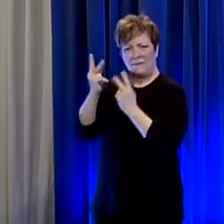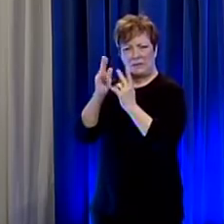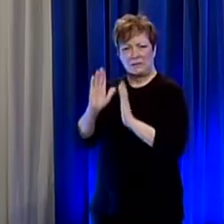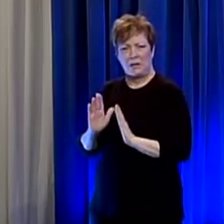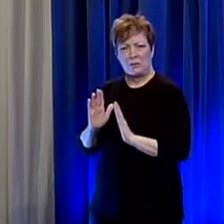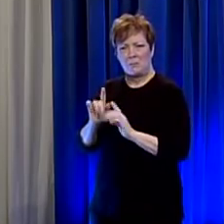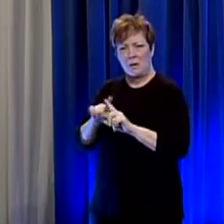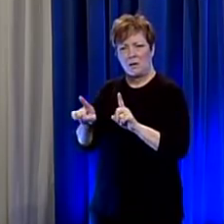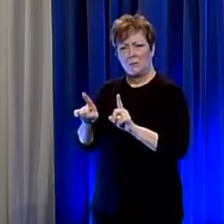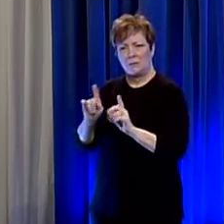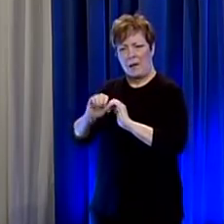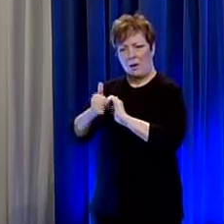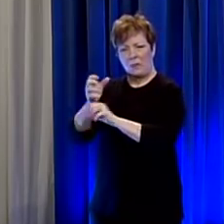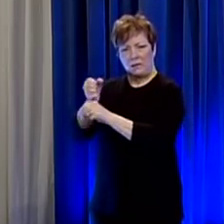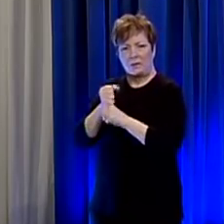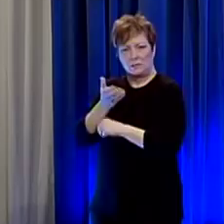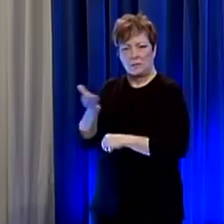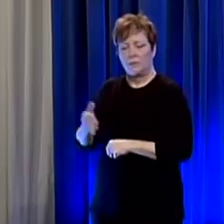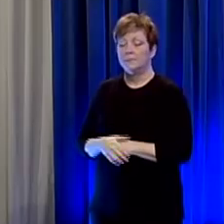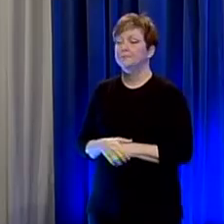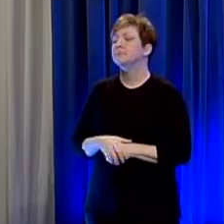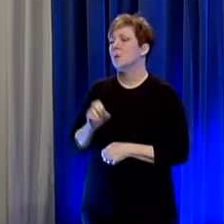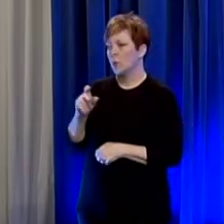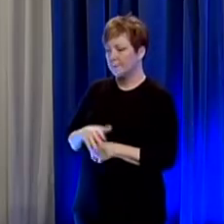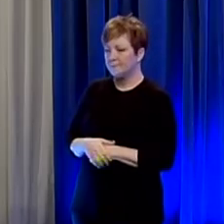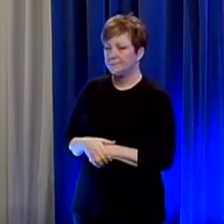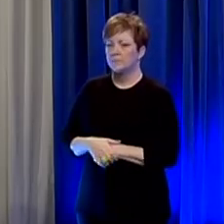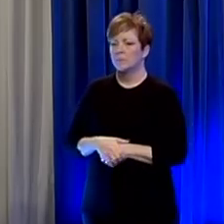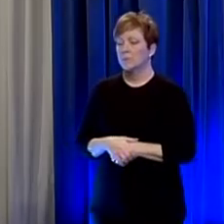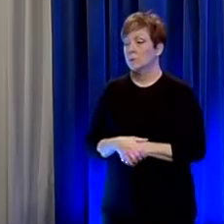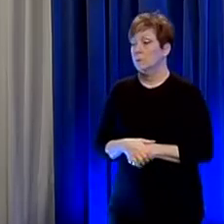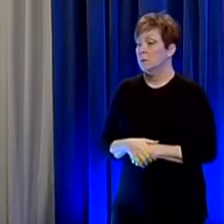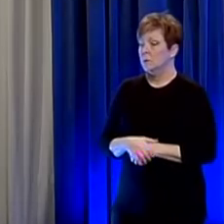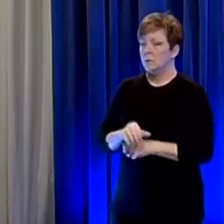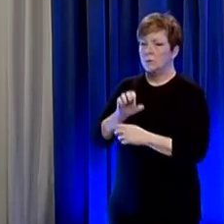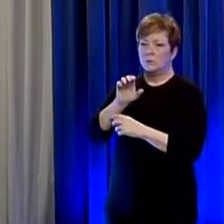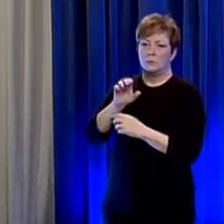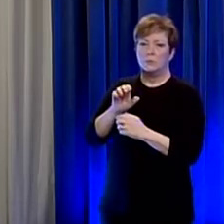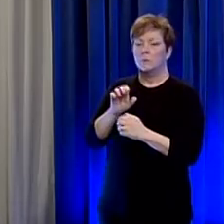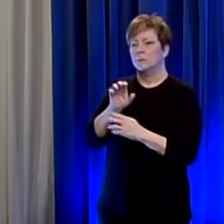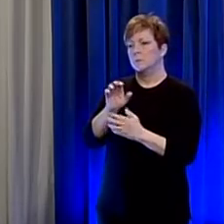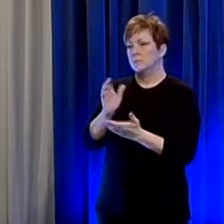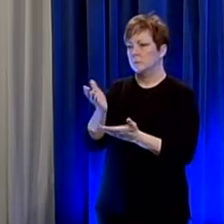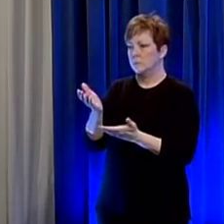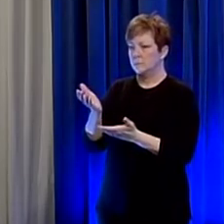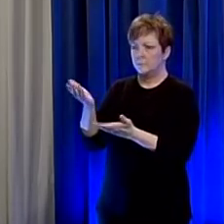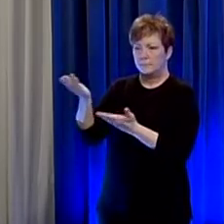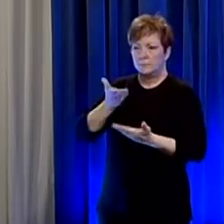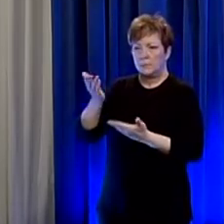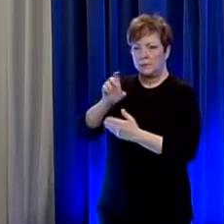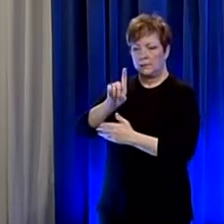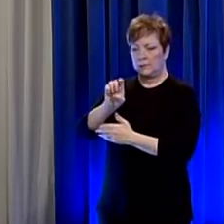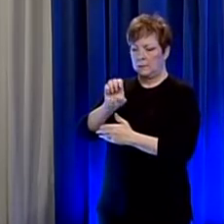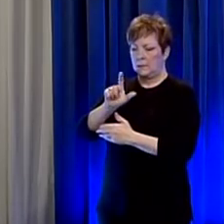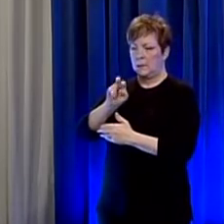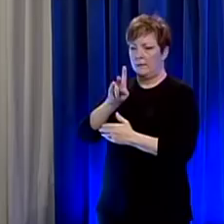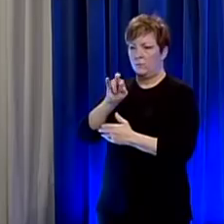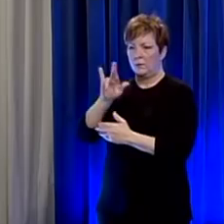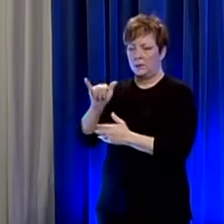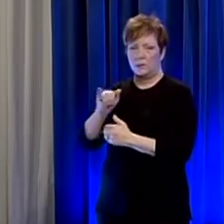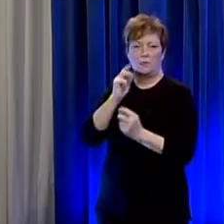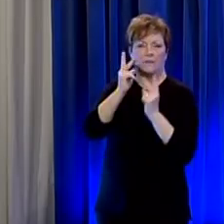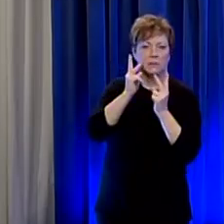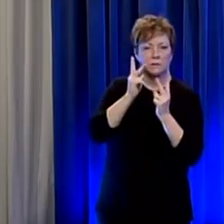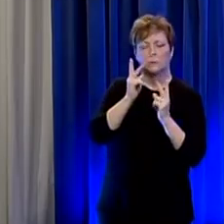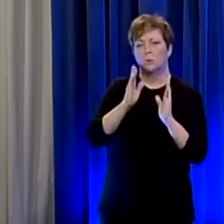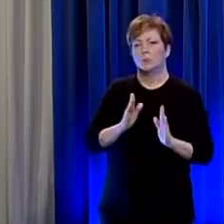nursing homes and their ability to control infections with deliveries or with visitation or with their staff or or whatever the case may be nursing